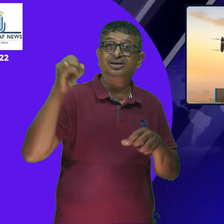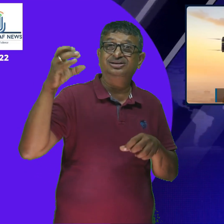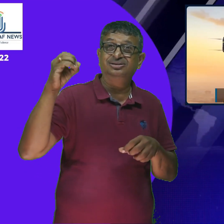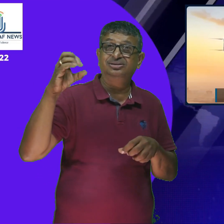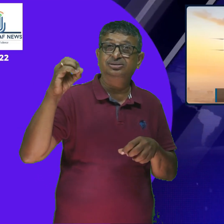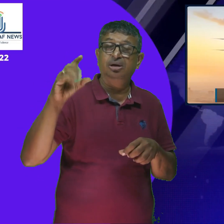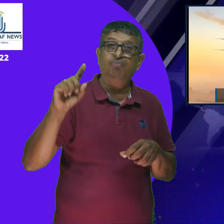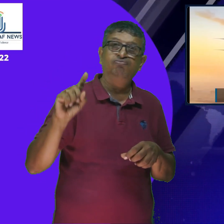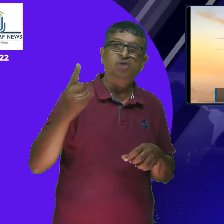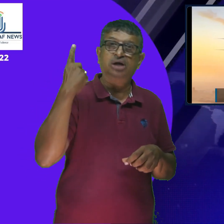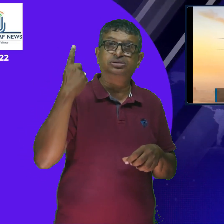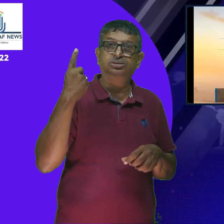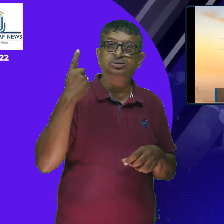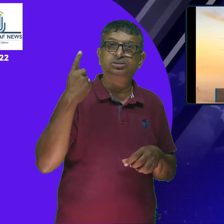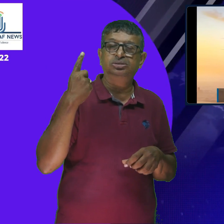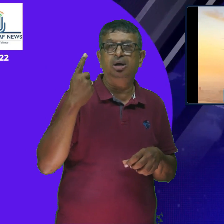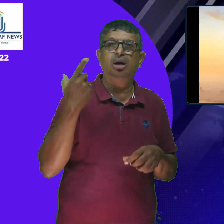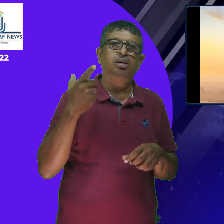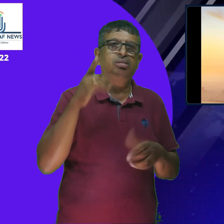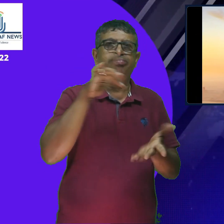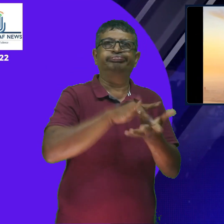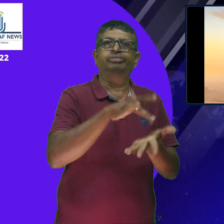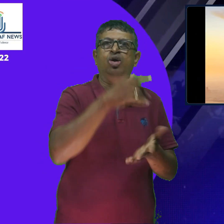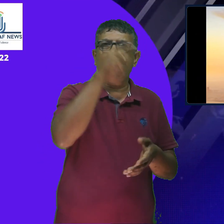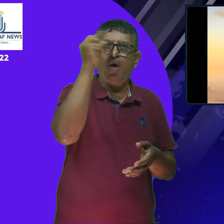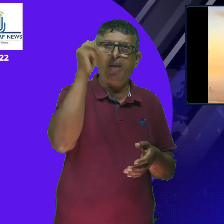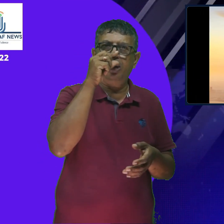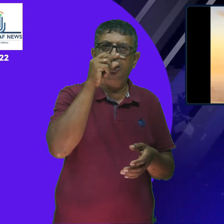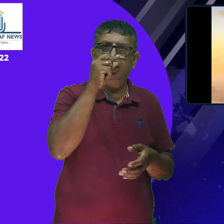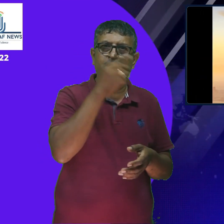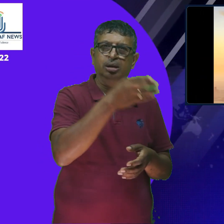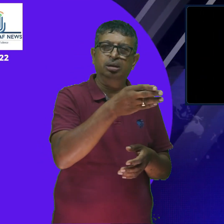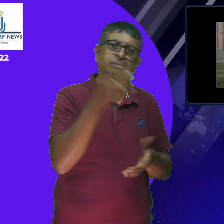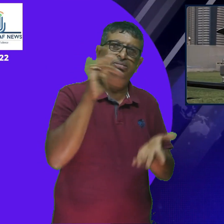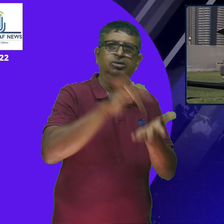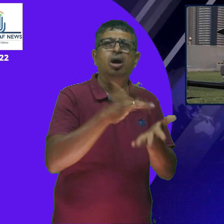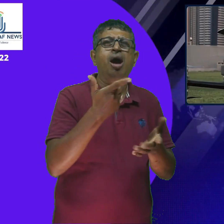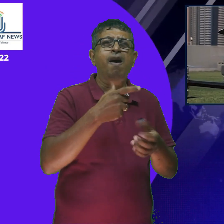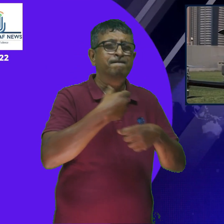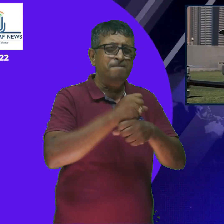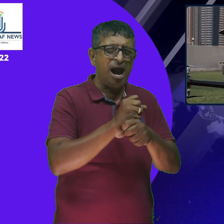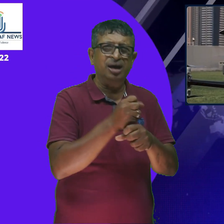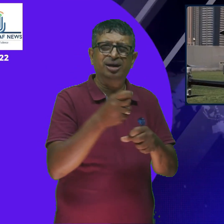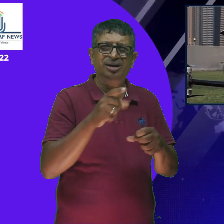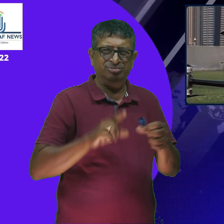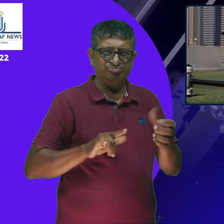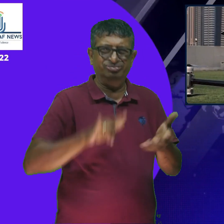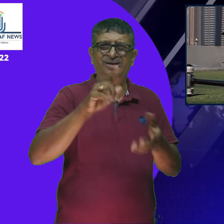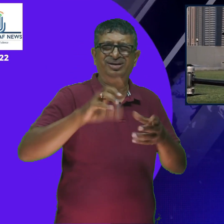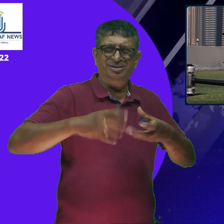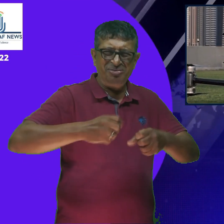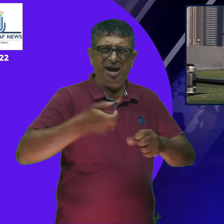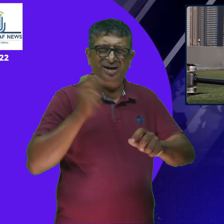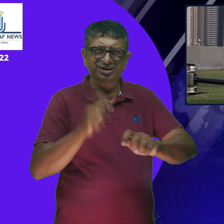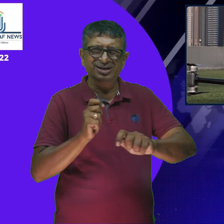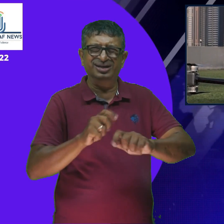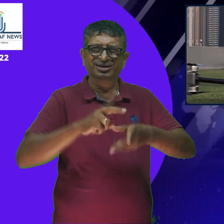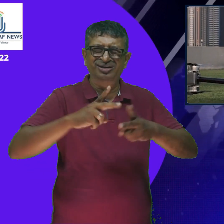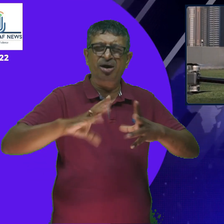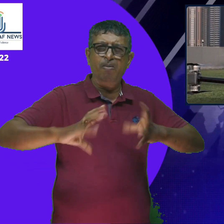in the United Arab Emirates. According to Khalij Times, Chinese technology and electric vehicle manufacturer Zipeng tested the